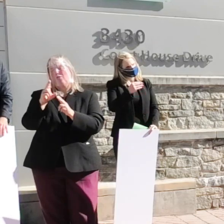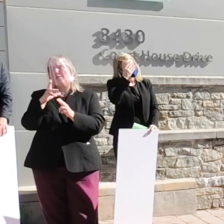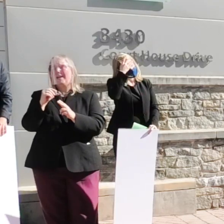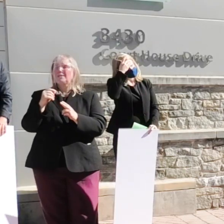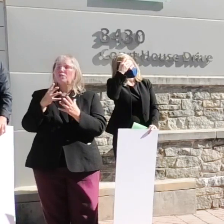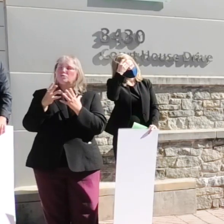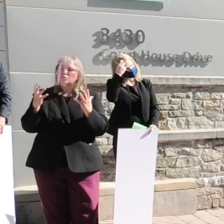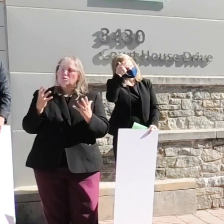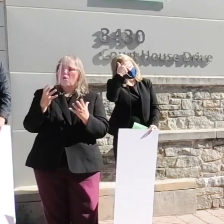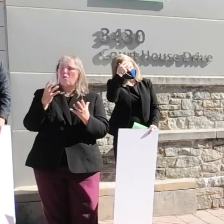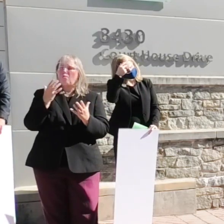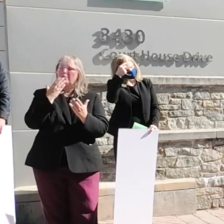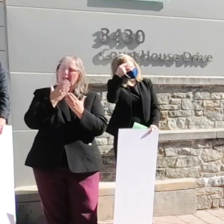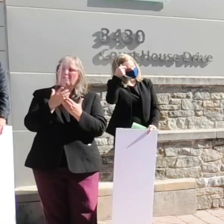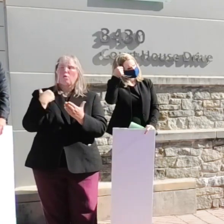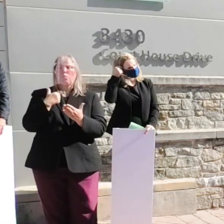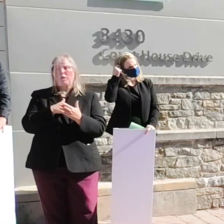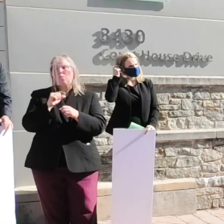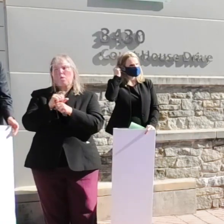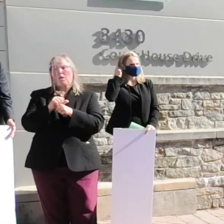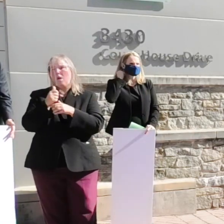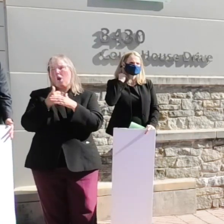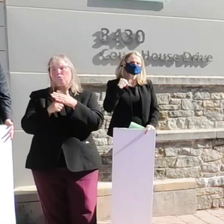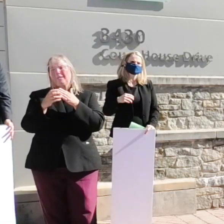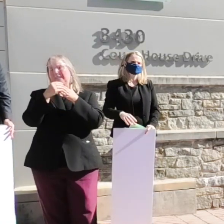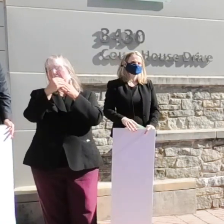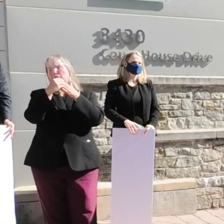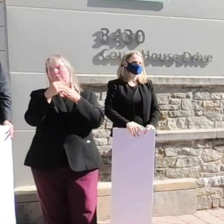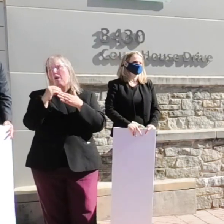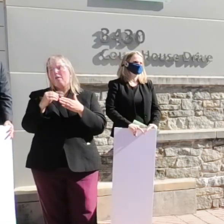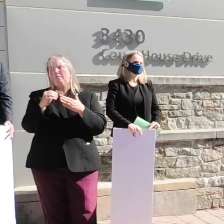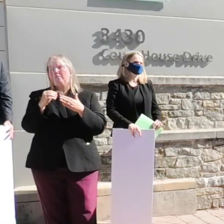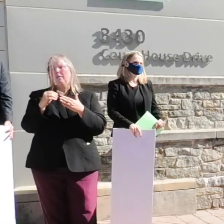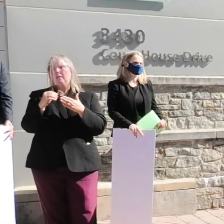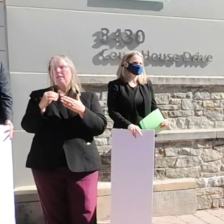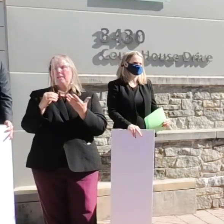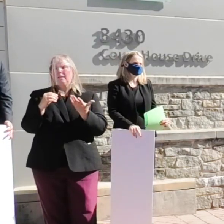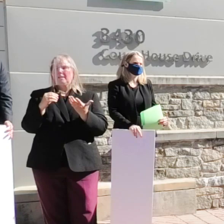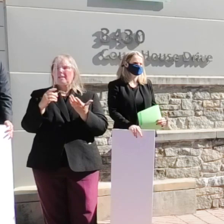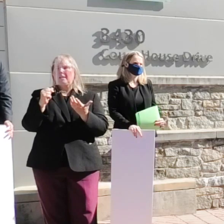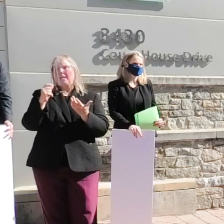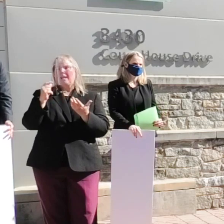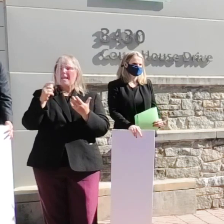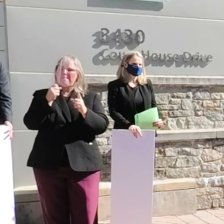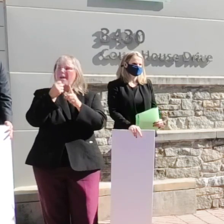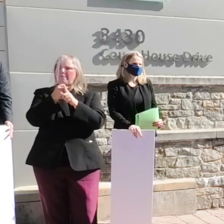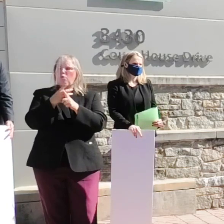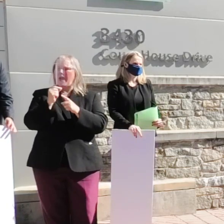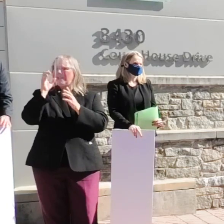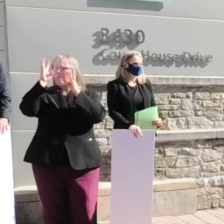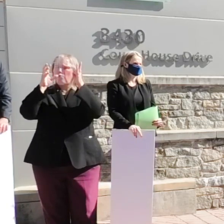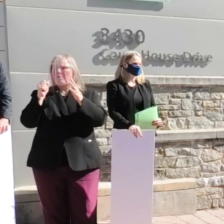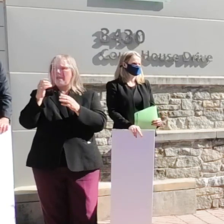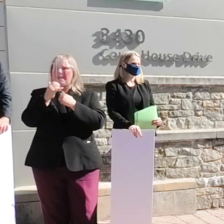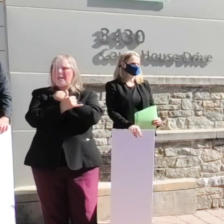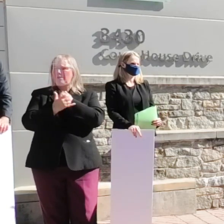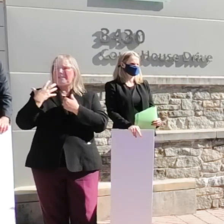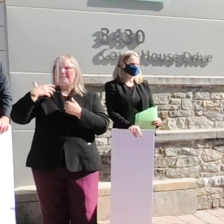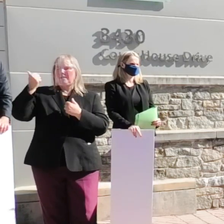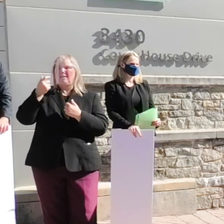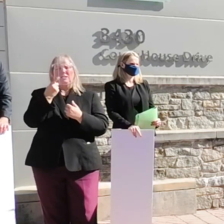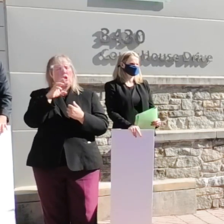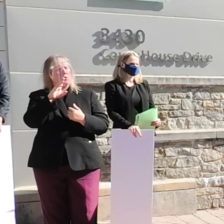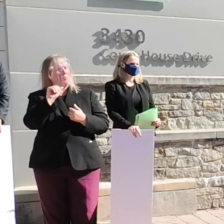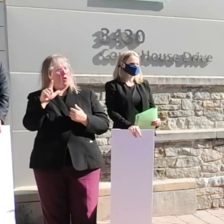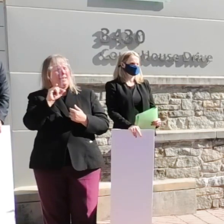thankful that we are working under the leadership of an impactful and innovative county executive dr. ball and his